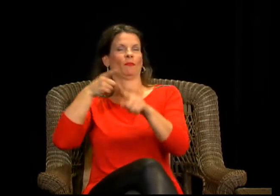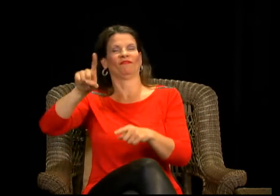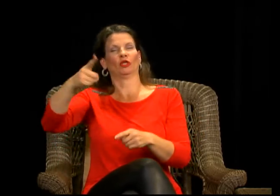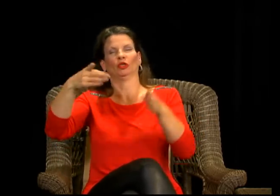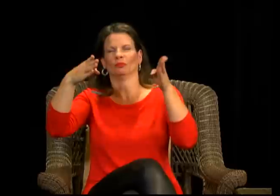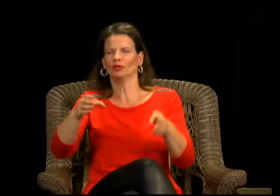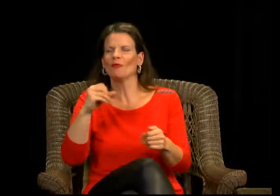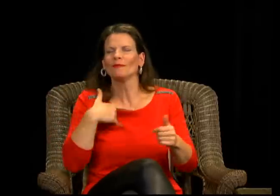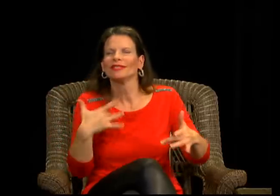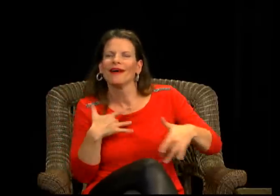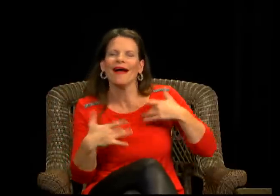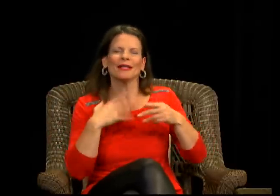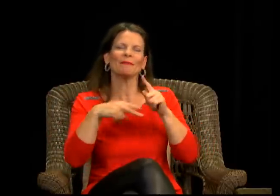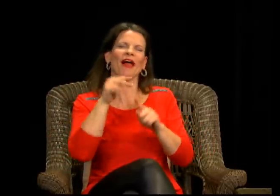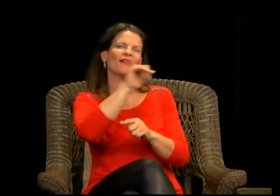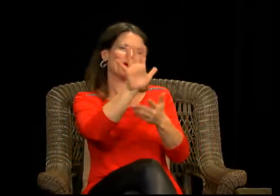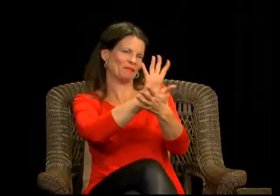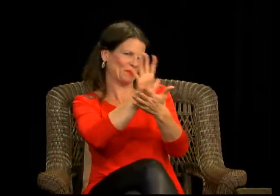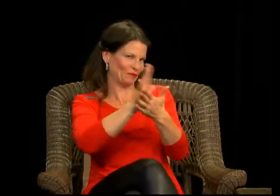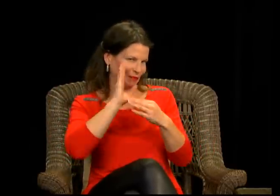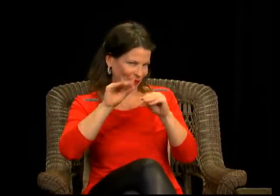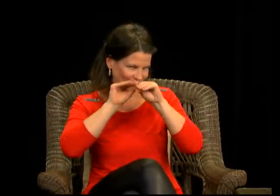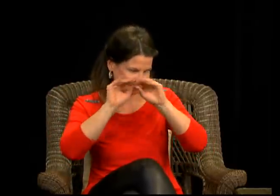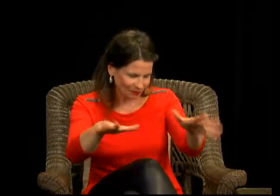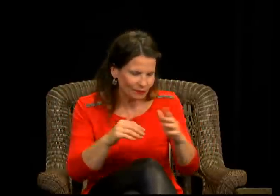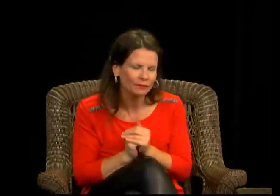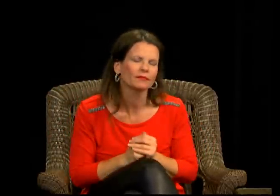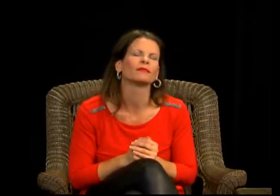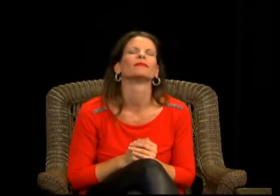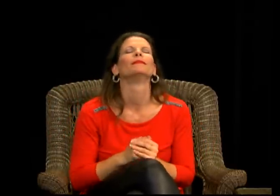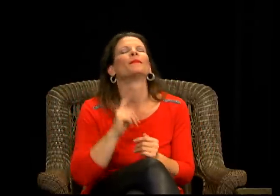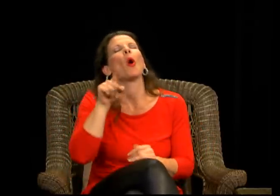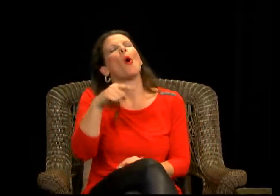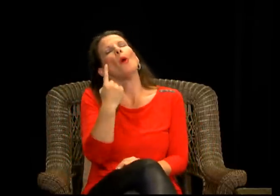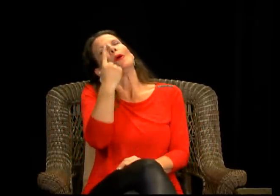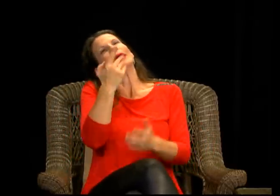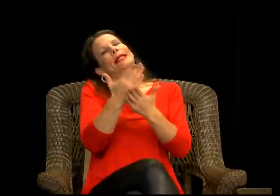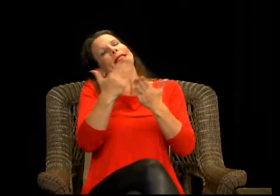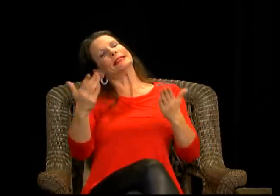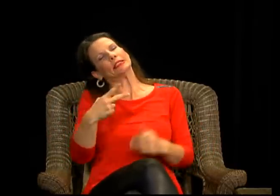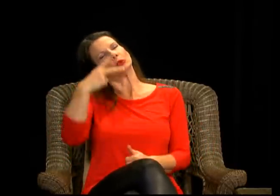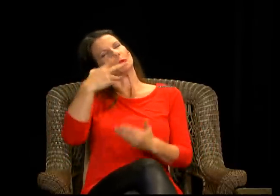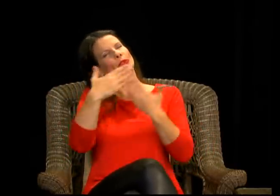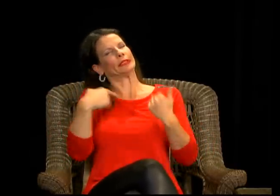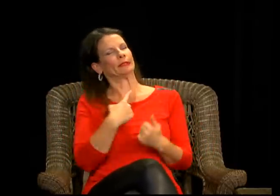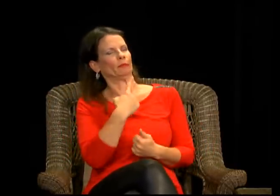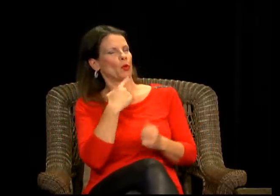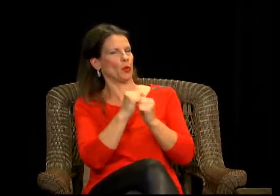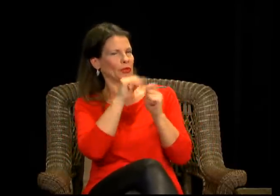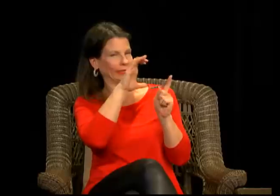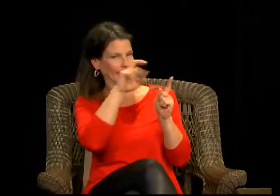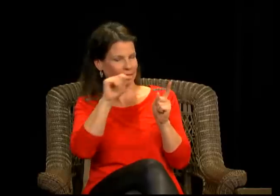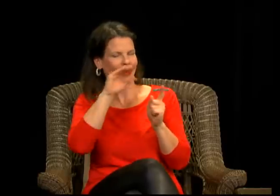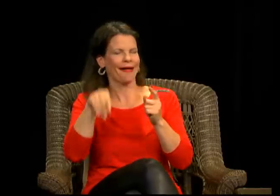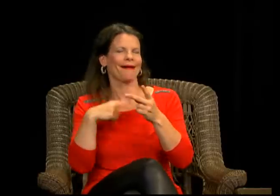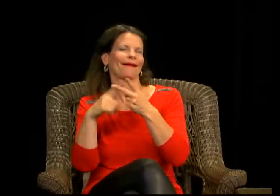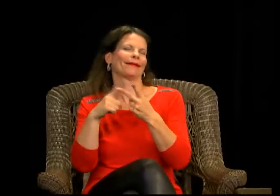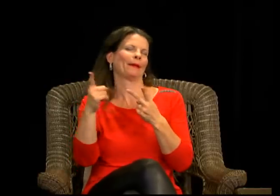is very important. Um, so, and, uh, the two things that I'm a little bit disappointed